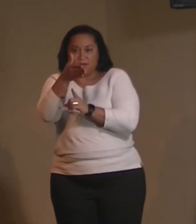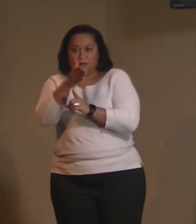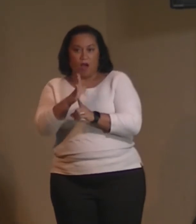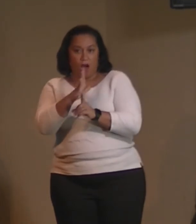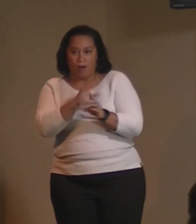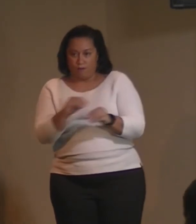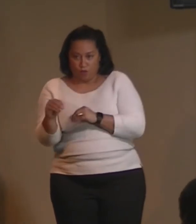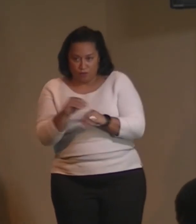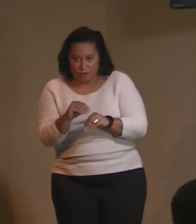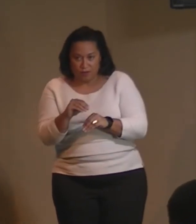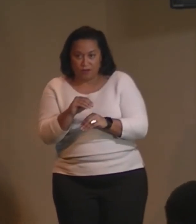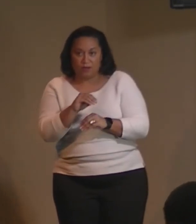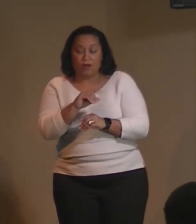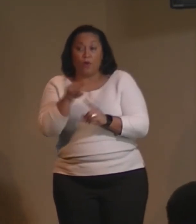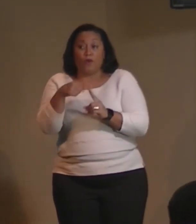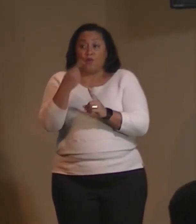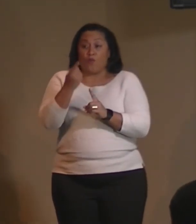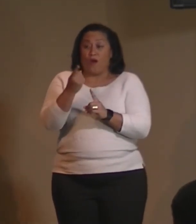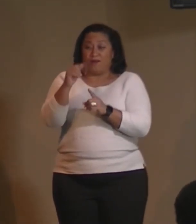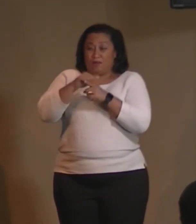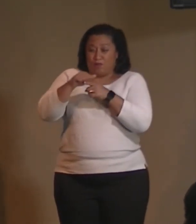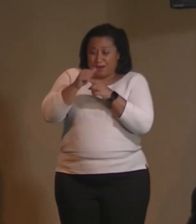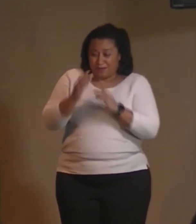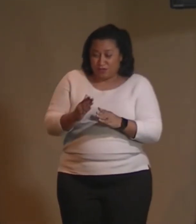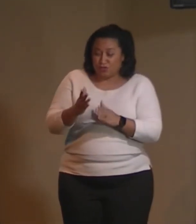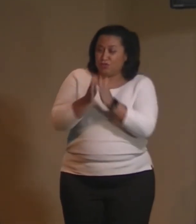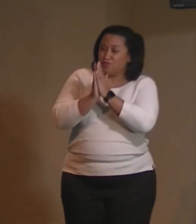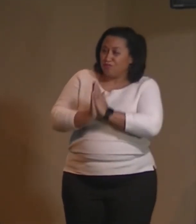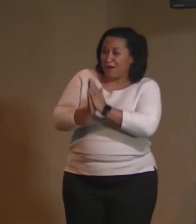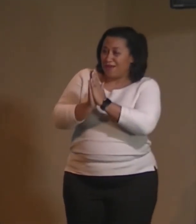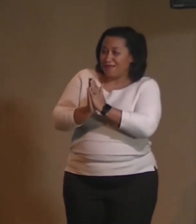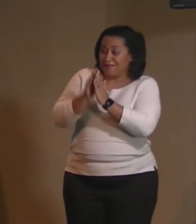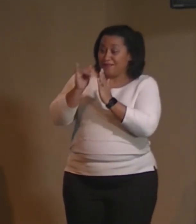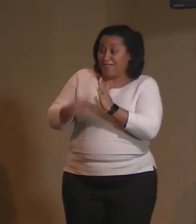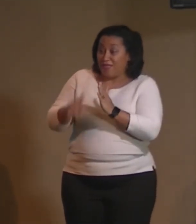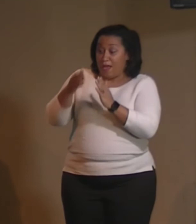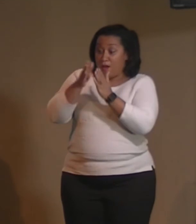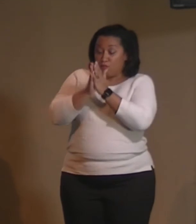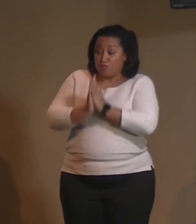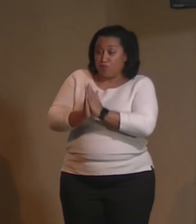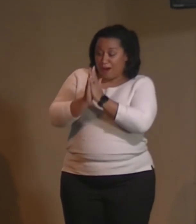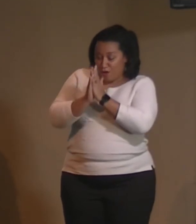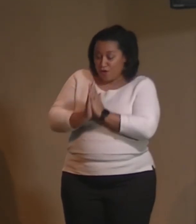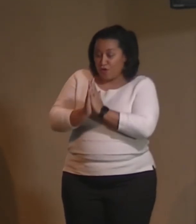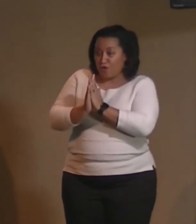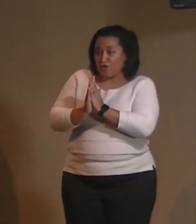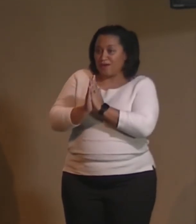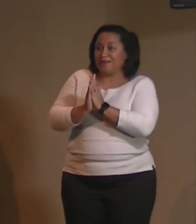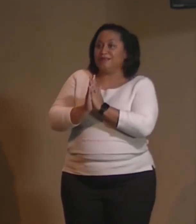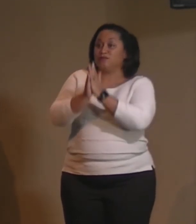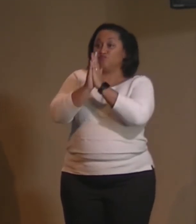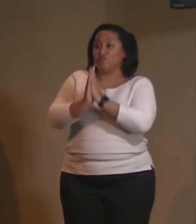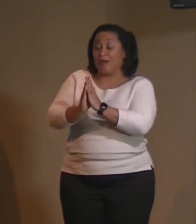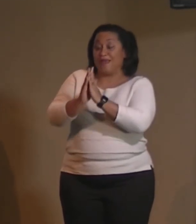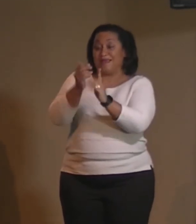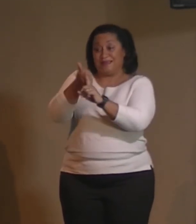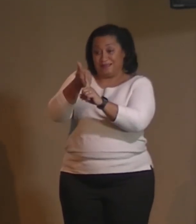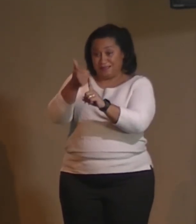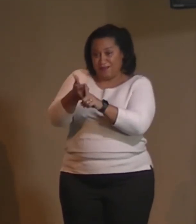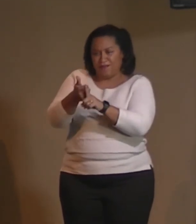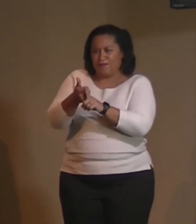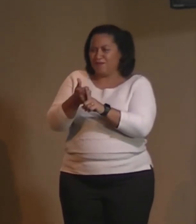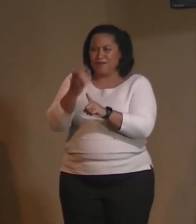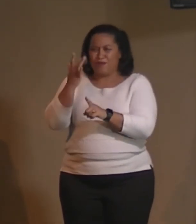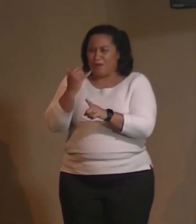That when one of the practitioners or anyone prays, the prayer is praying itself. Why